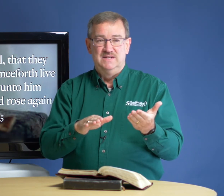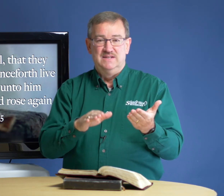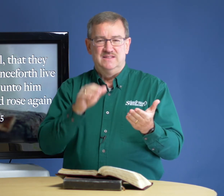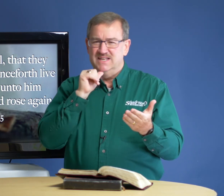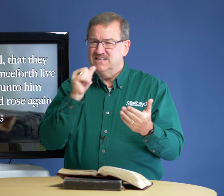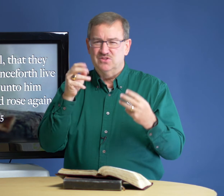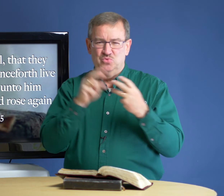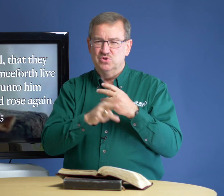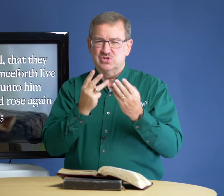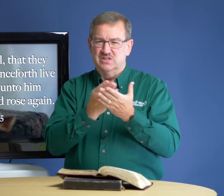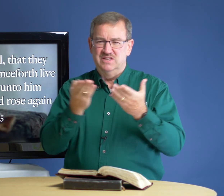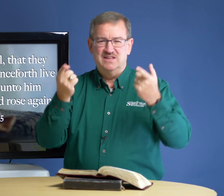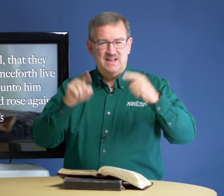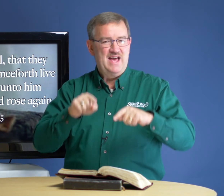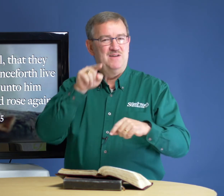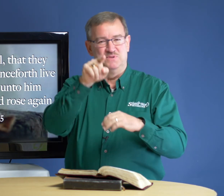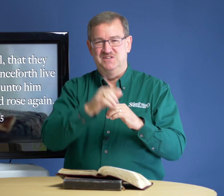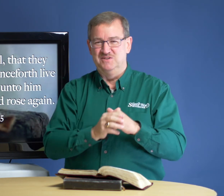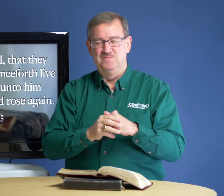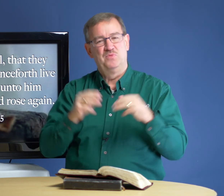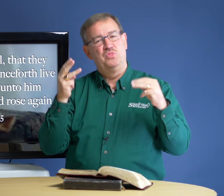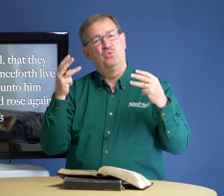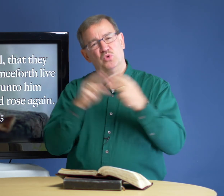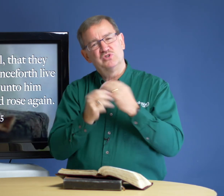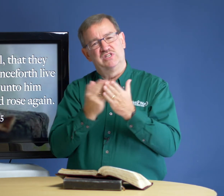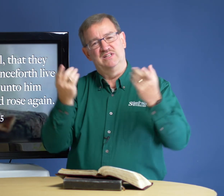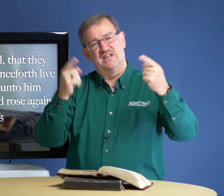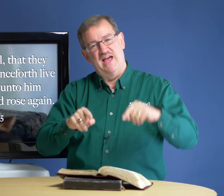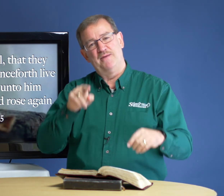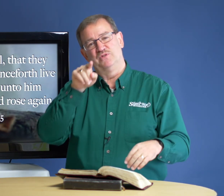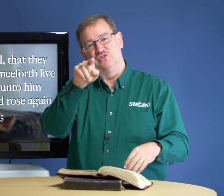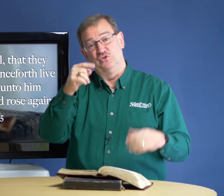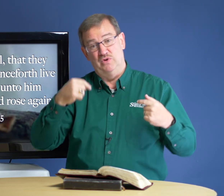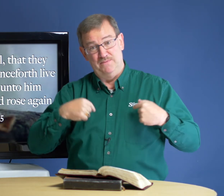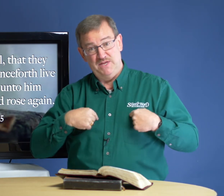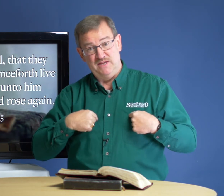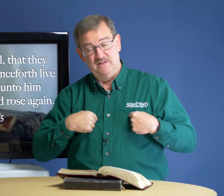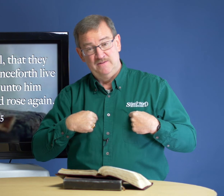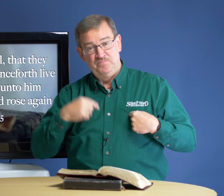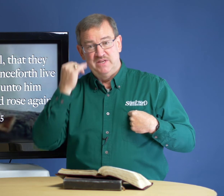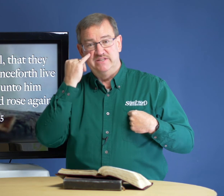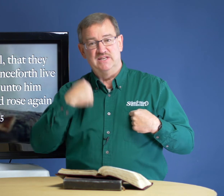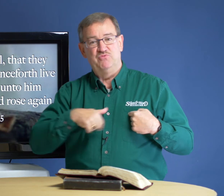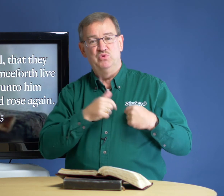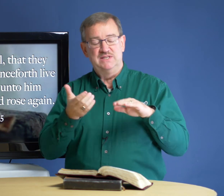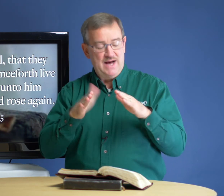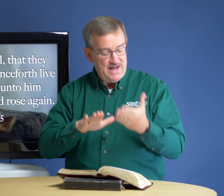That's not the worst thing that can happen to you. The worst thing that can happen to you and me is if we die